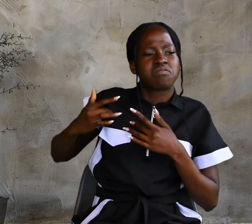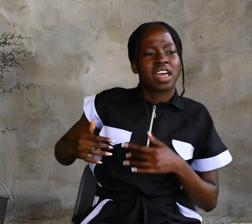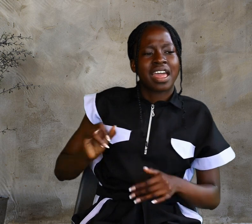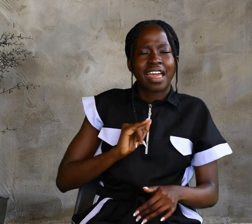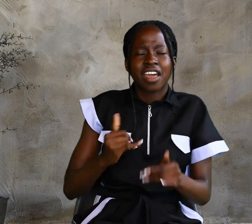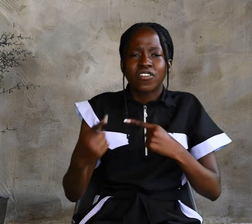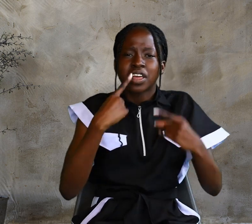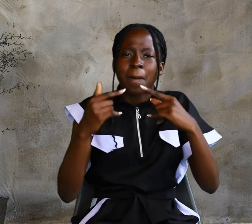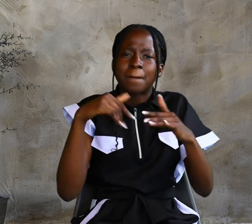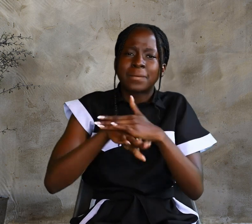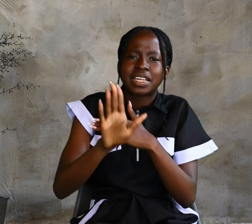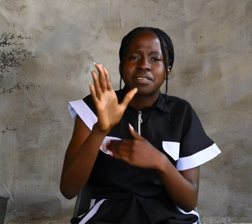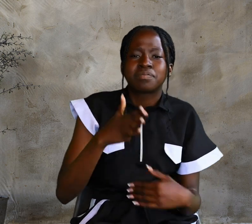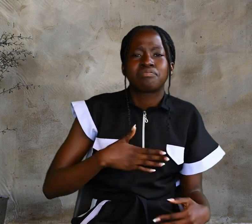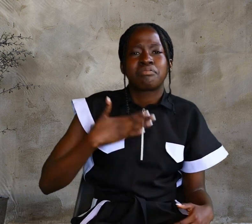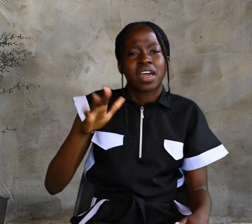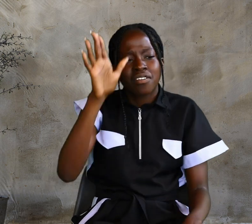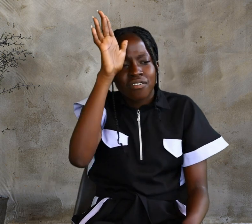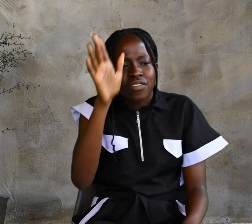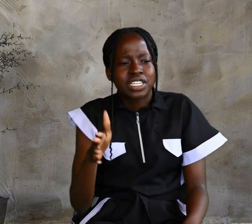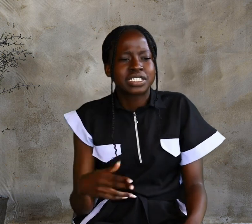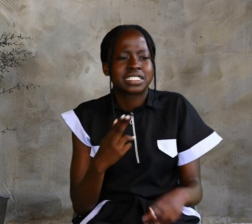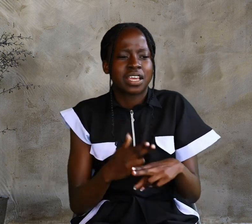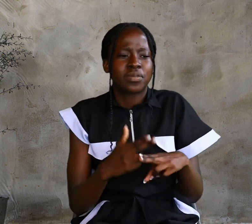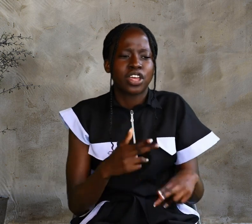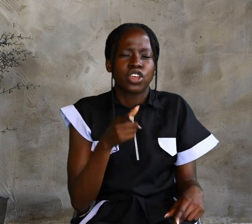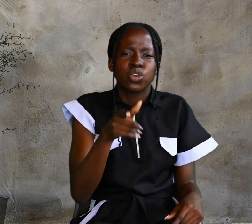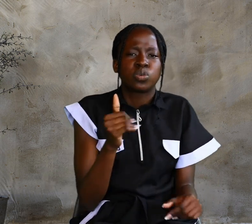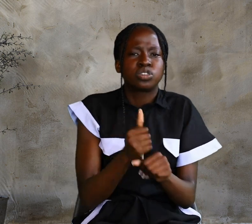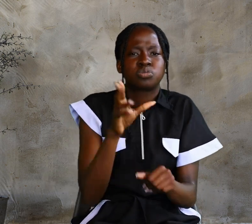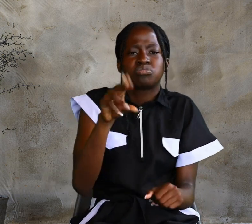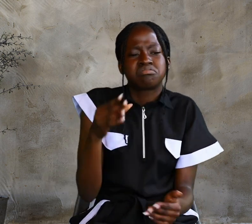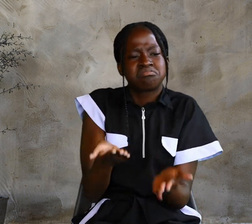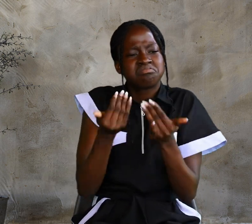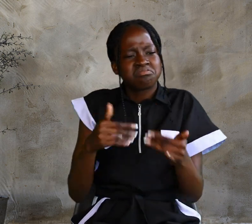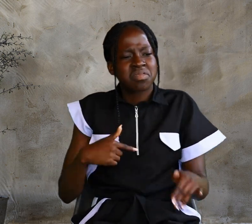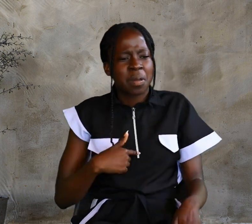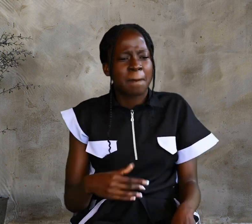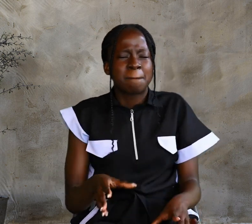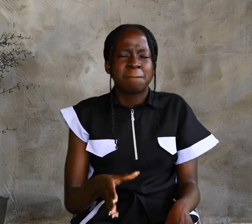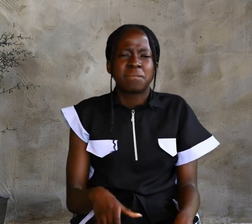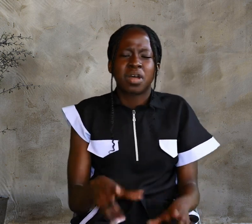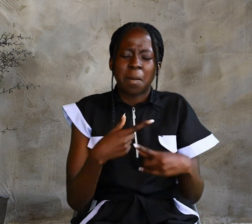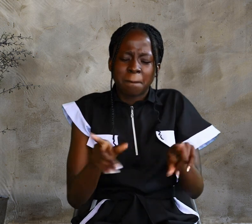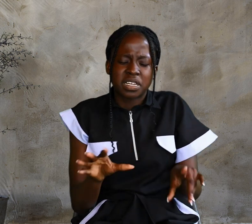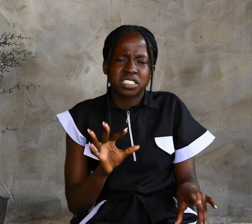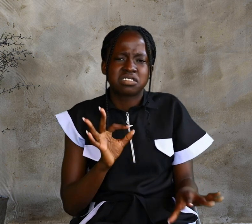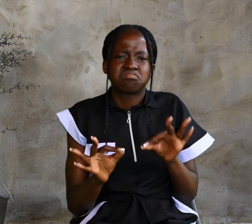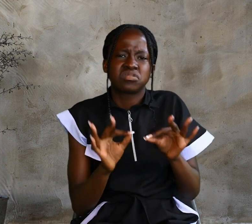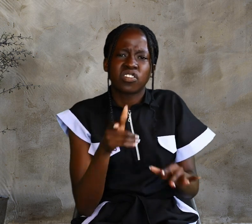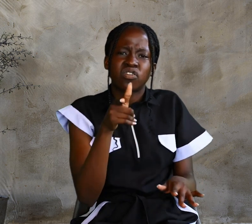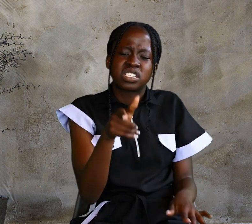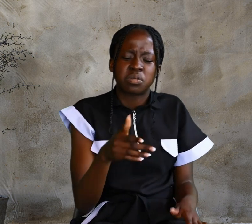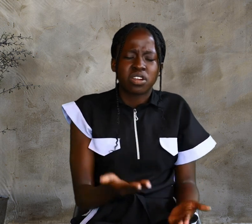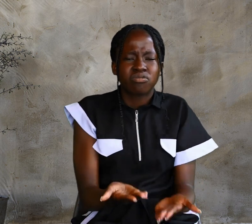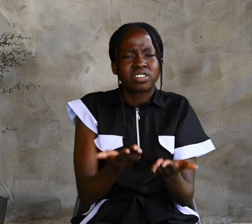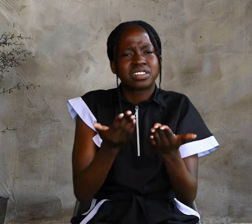and you do not accept me. But if someone else comes in his own name, you will accept him.